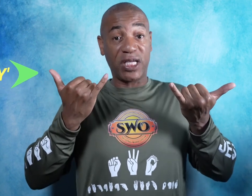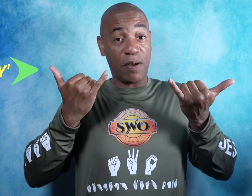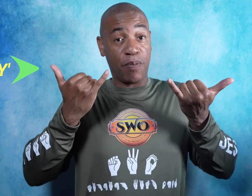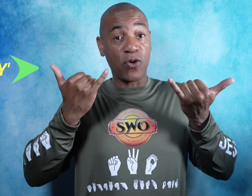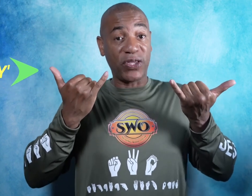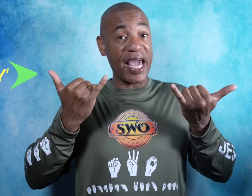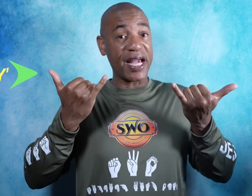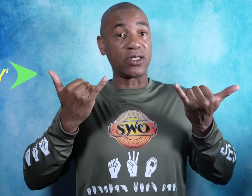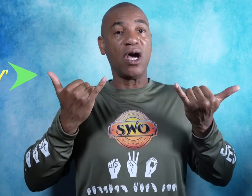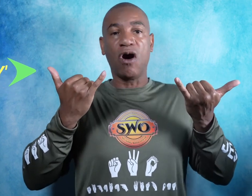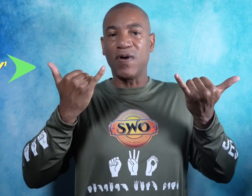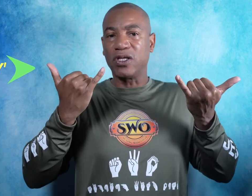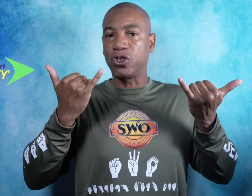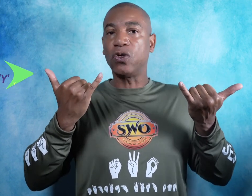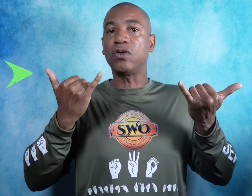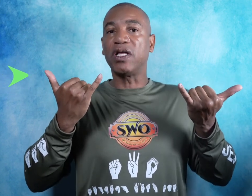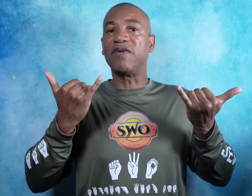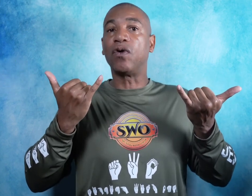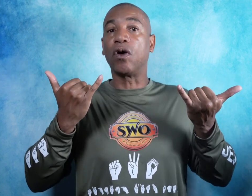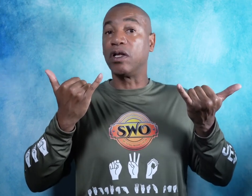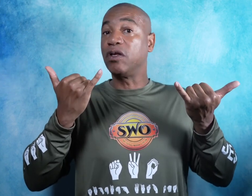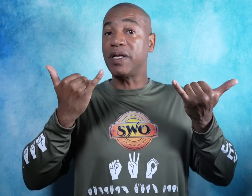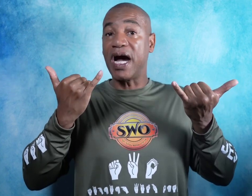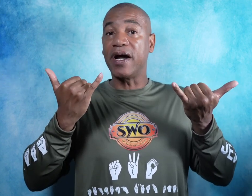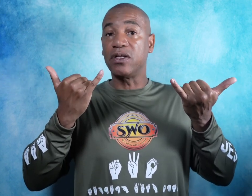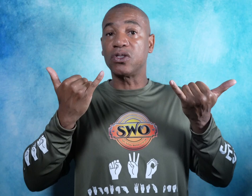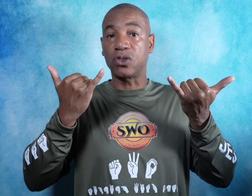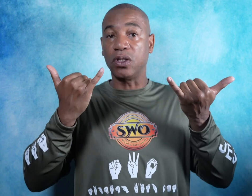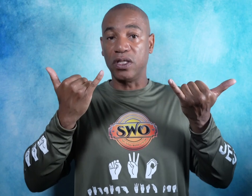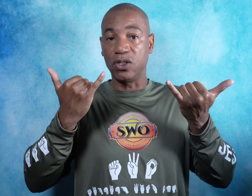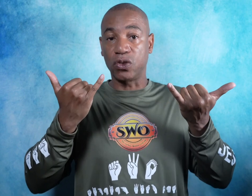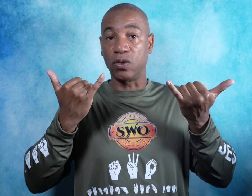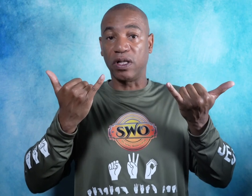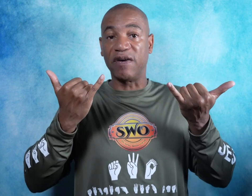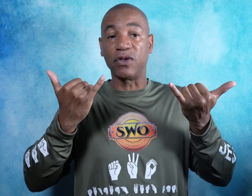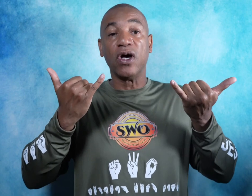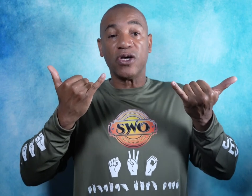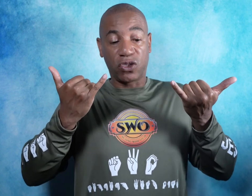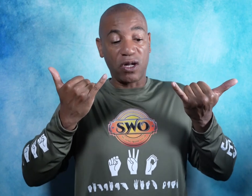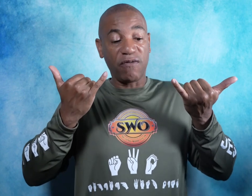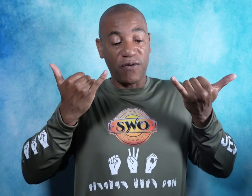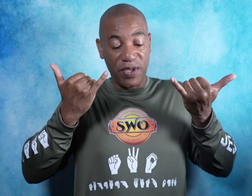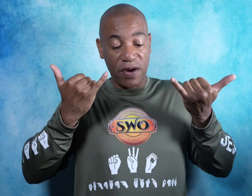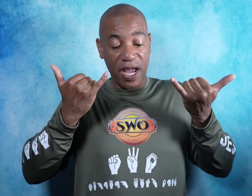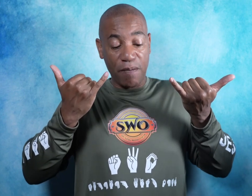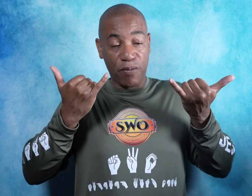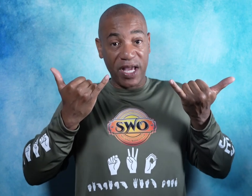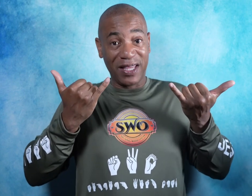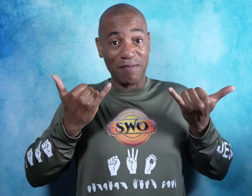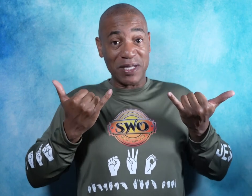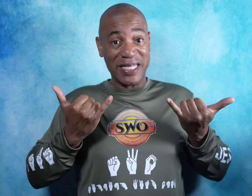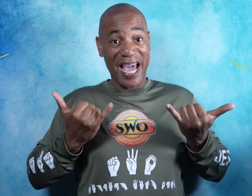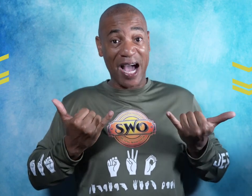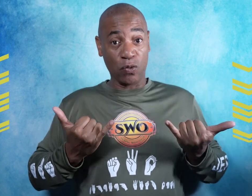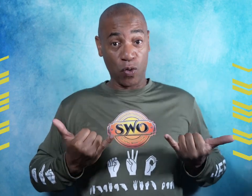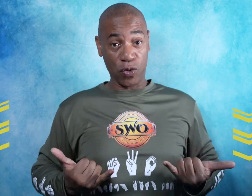take both hands around the shoulder level or a little bit higher than the shoulder level starting from there and bring them downwards.